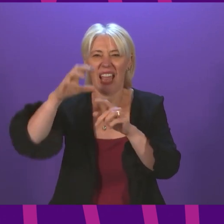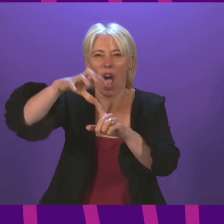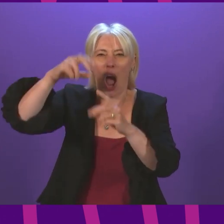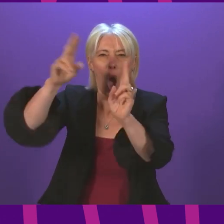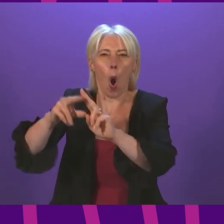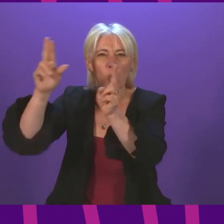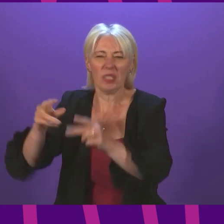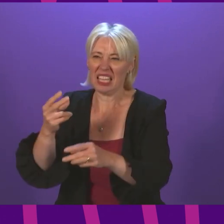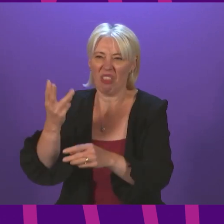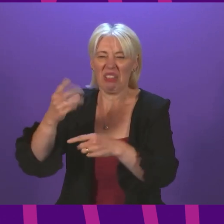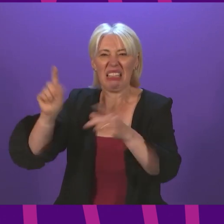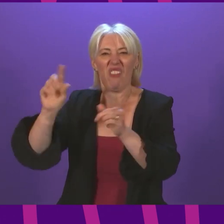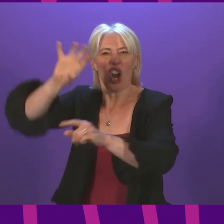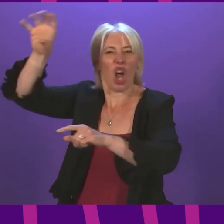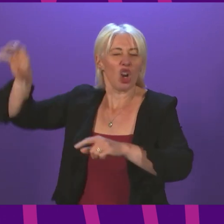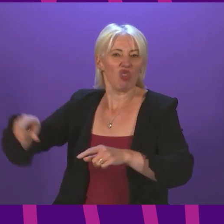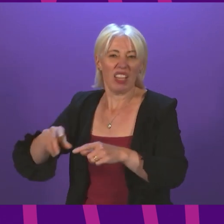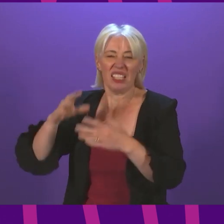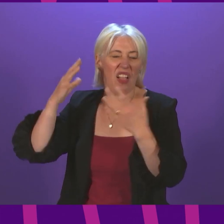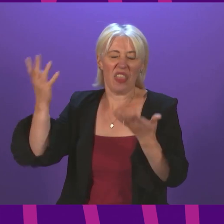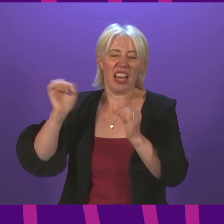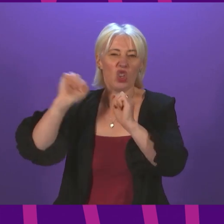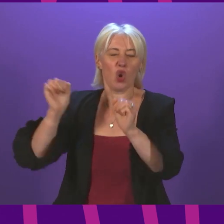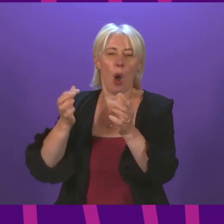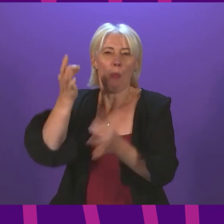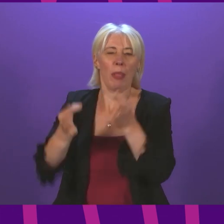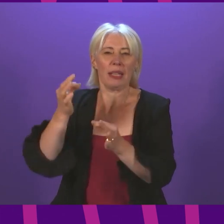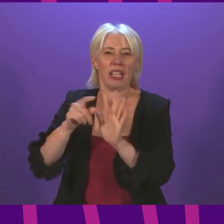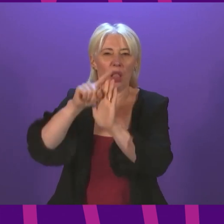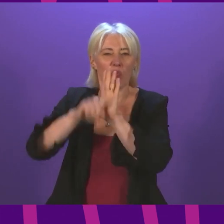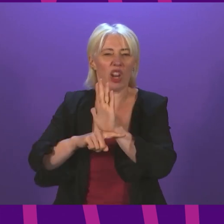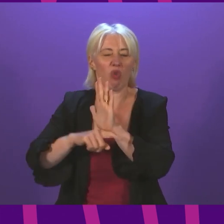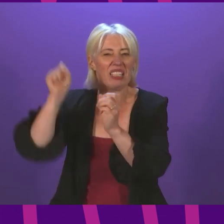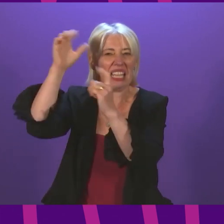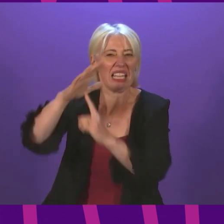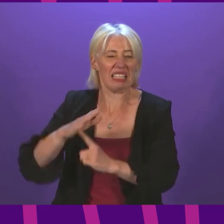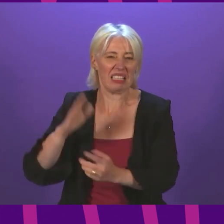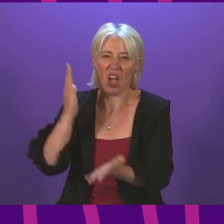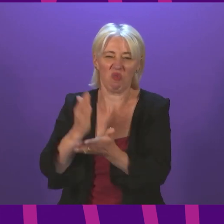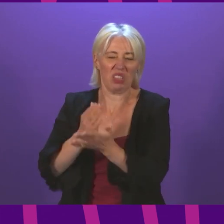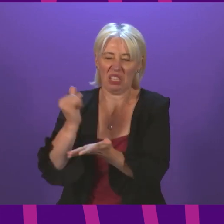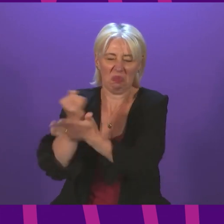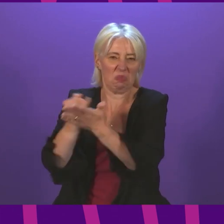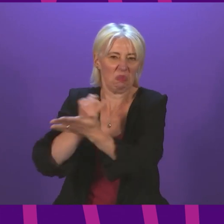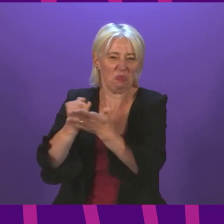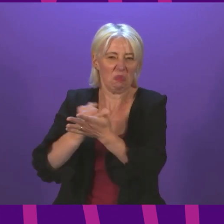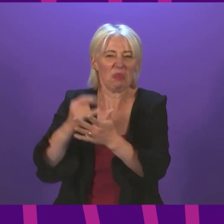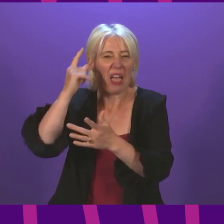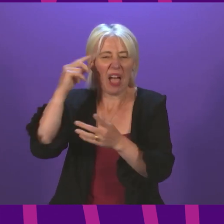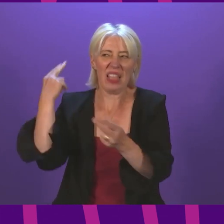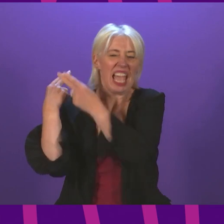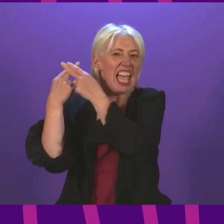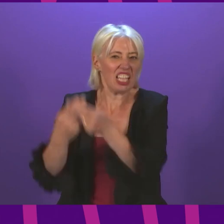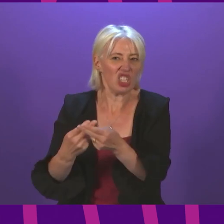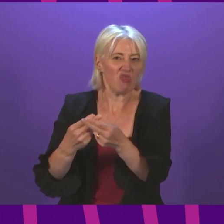then you are articulating a set of political priorities I find truly abhorrent. And I think history will look upon your